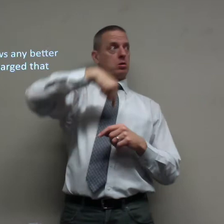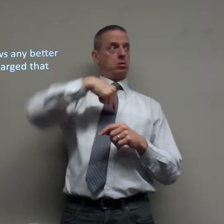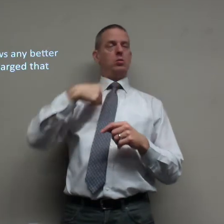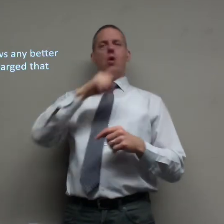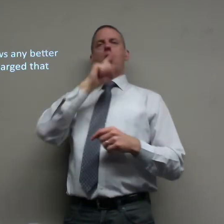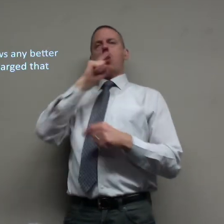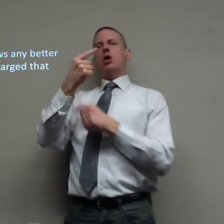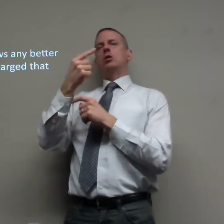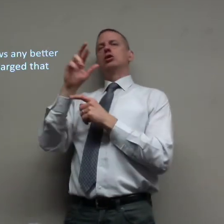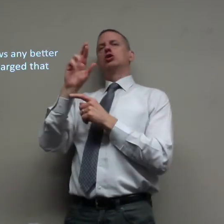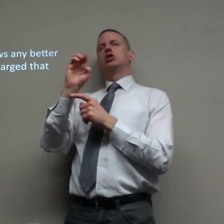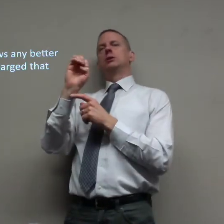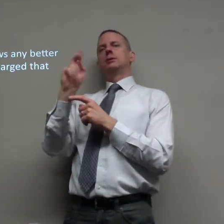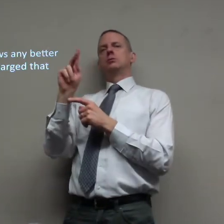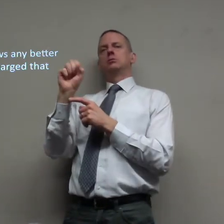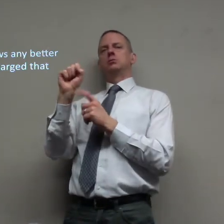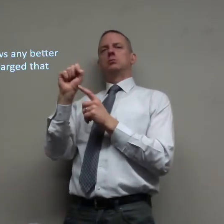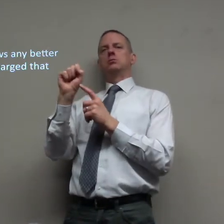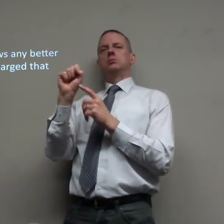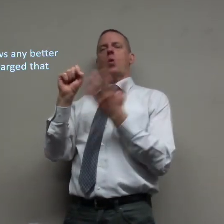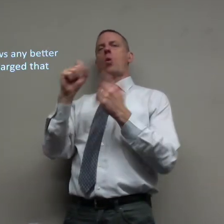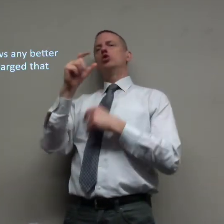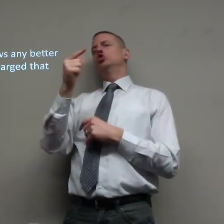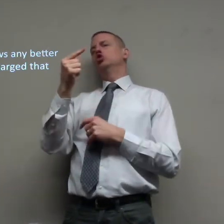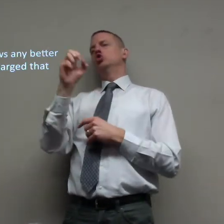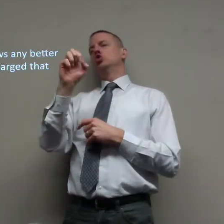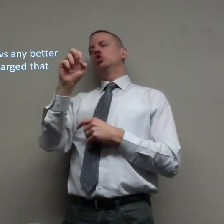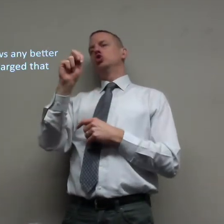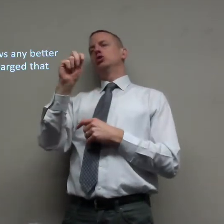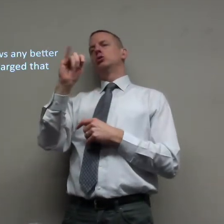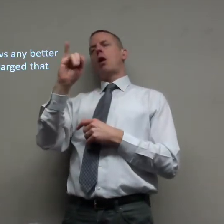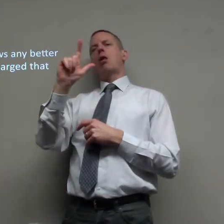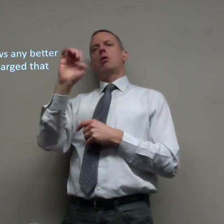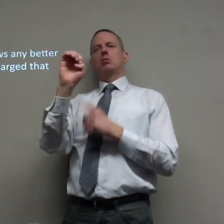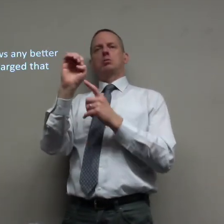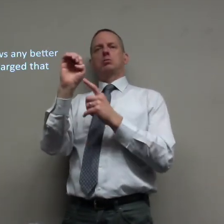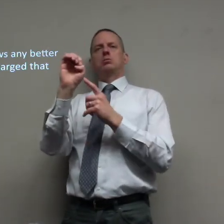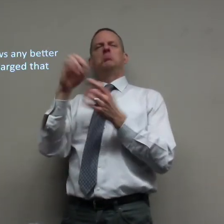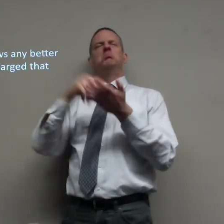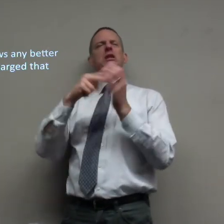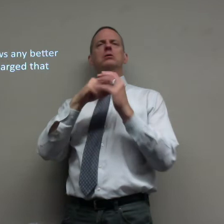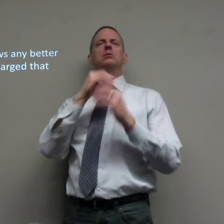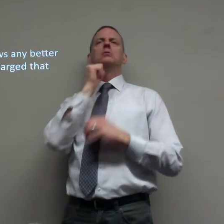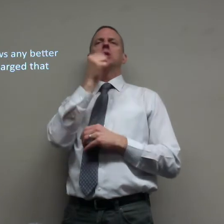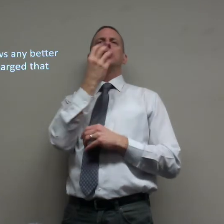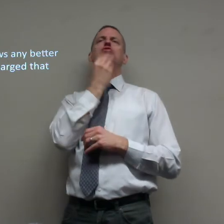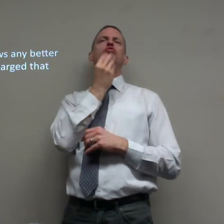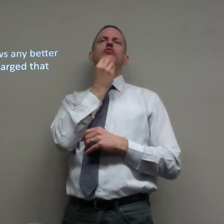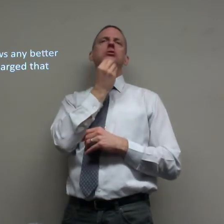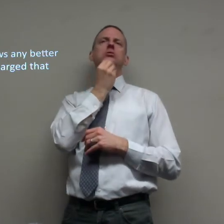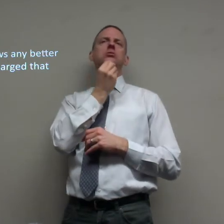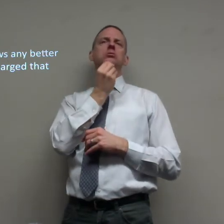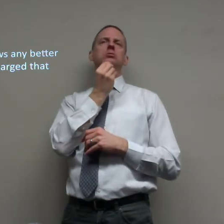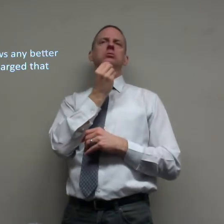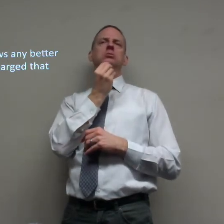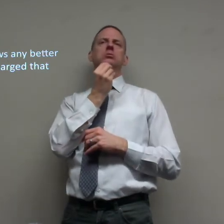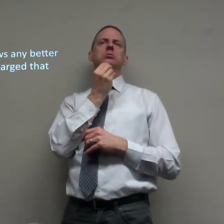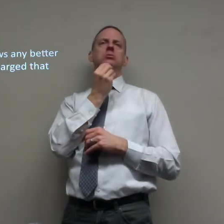The Jewish looks at us as Greeks. Or Gentiles. It means non-Jewish.